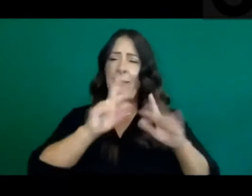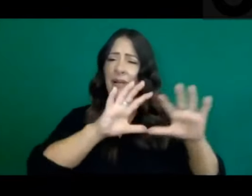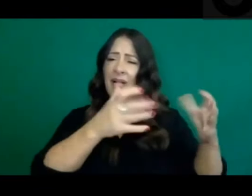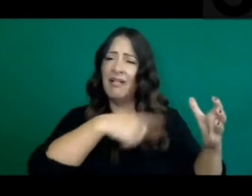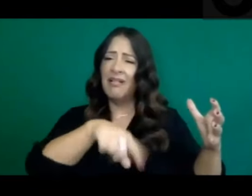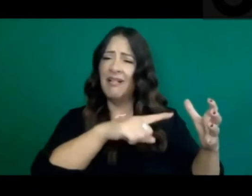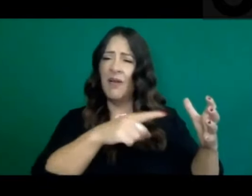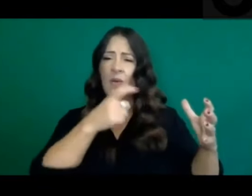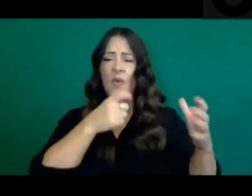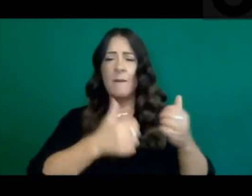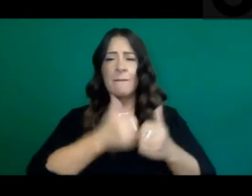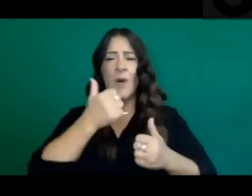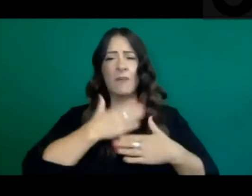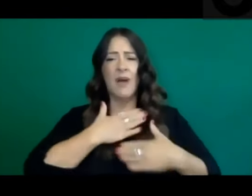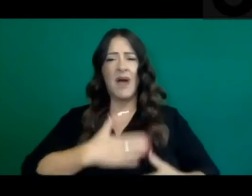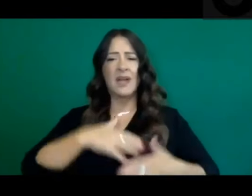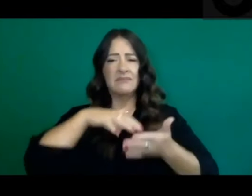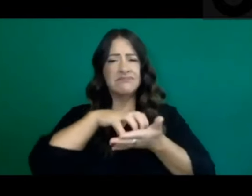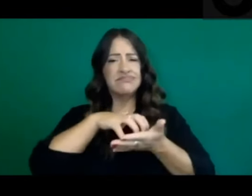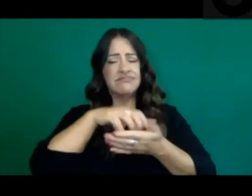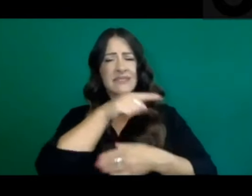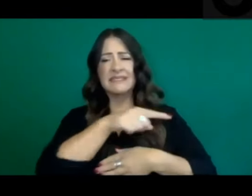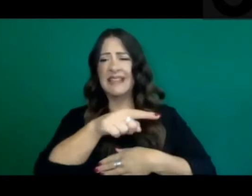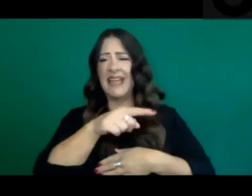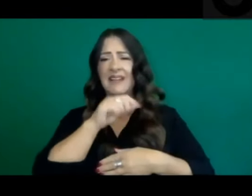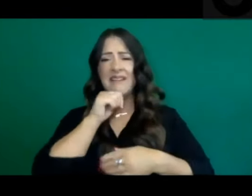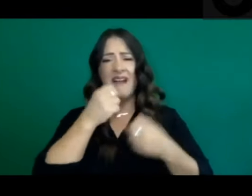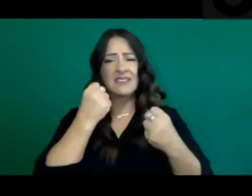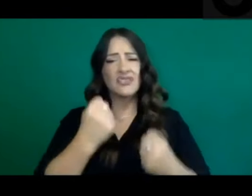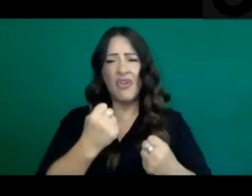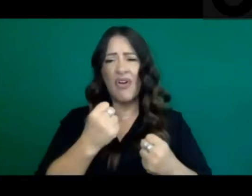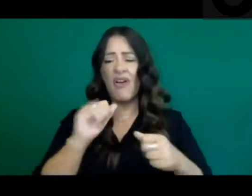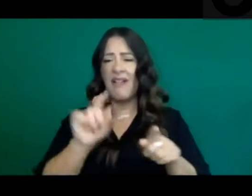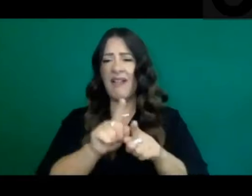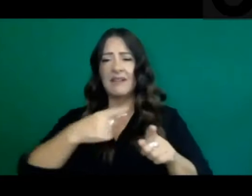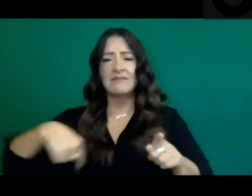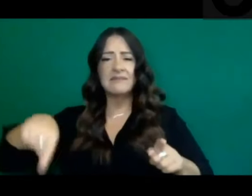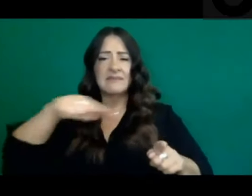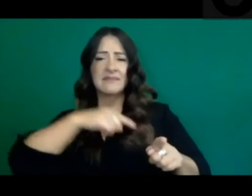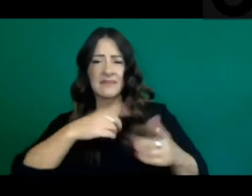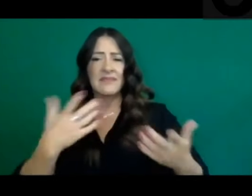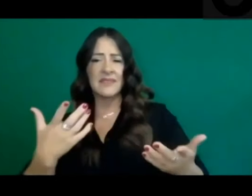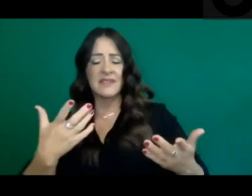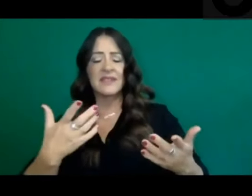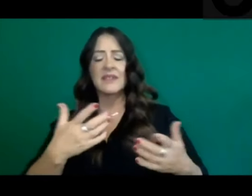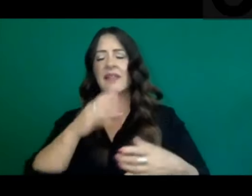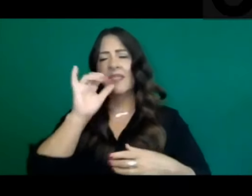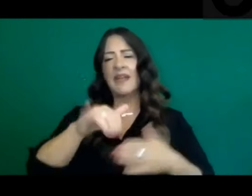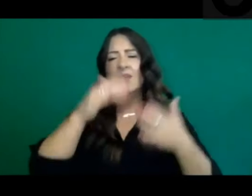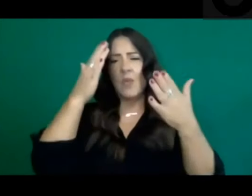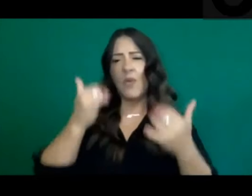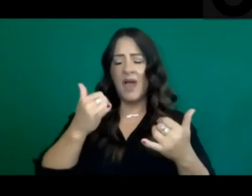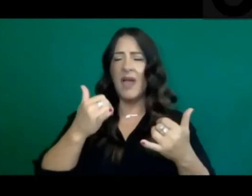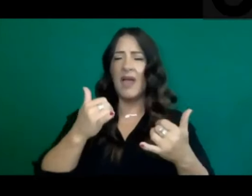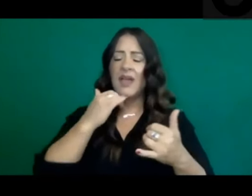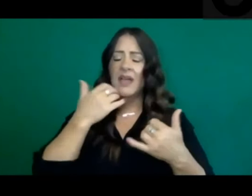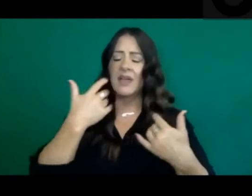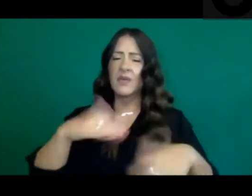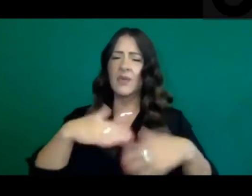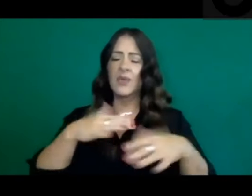Unlike flu, COVID has not had, as of yet, as significant an impact on young people.